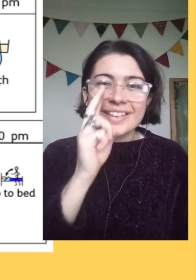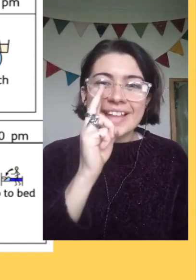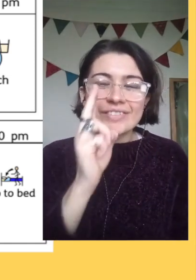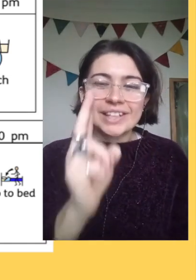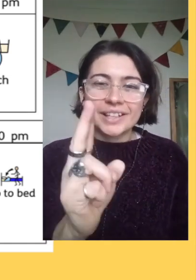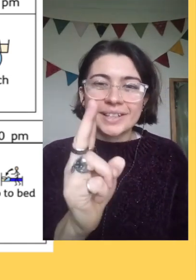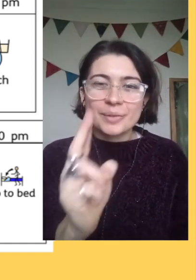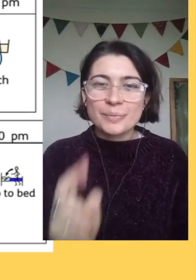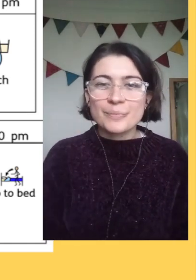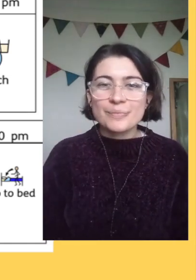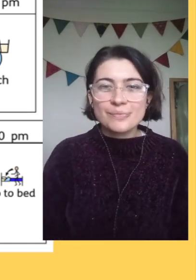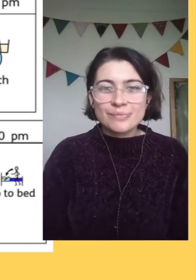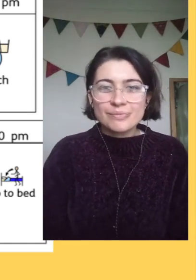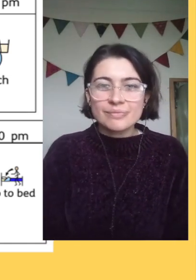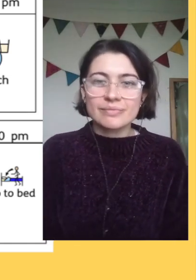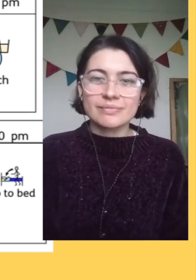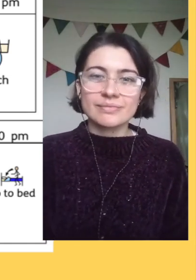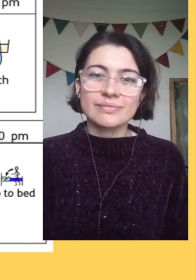Have a look.